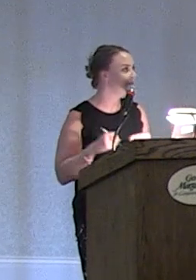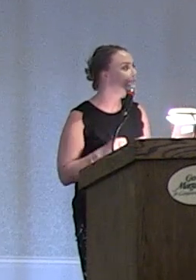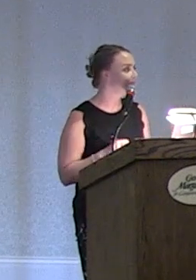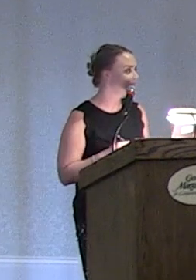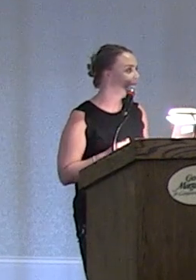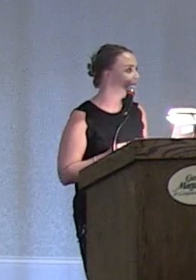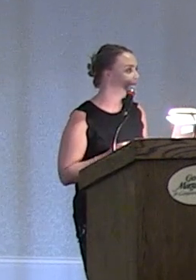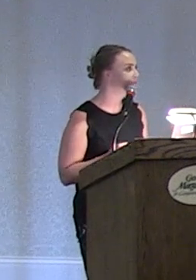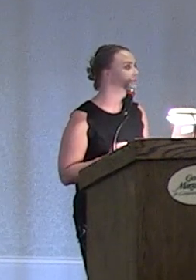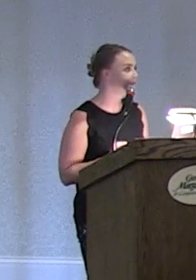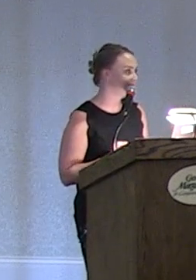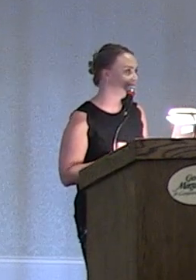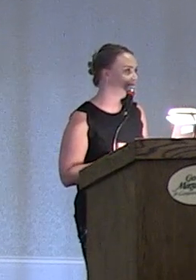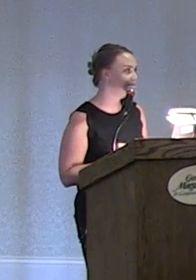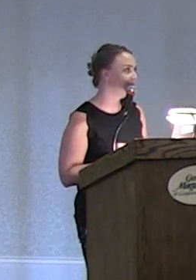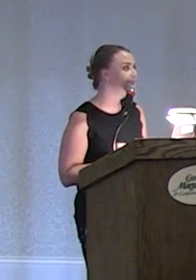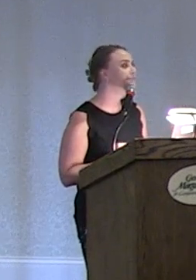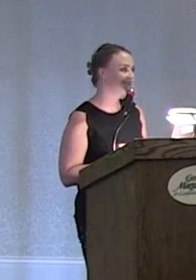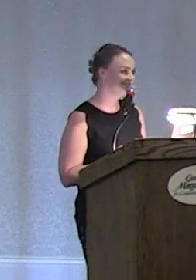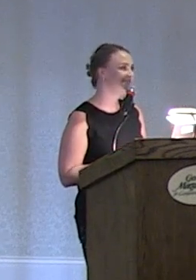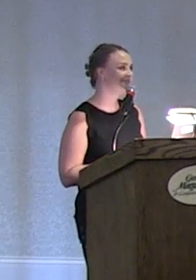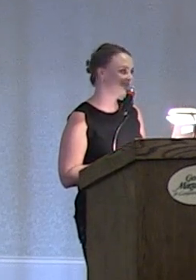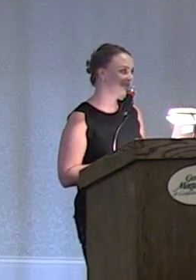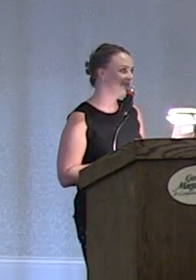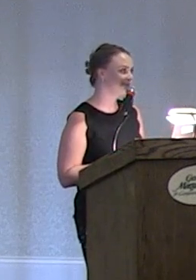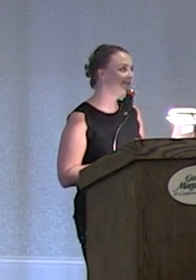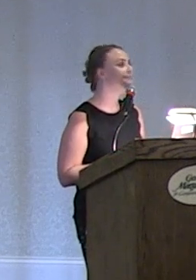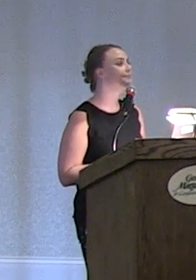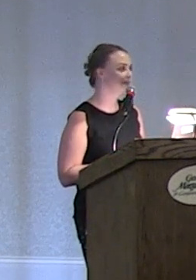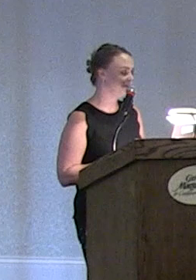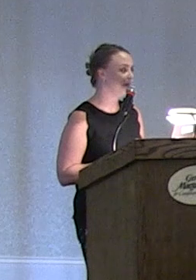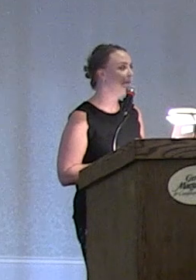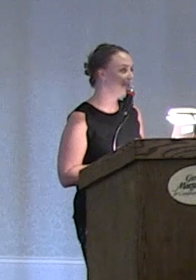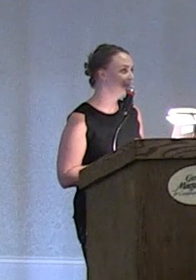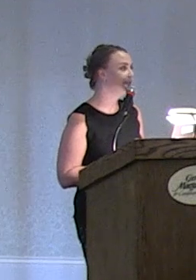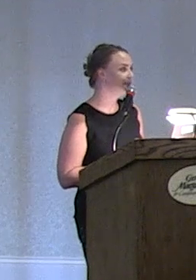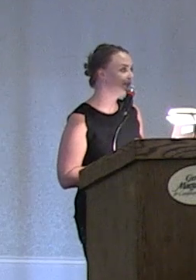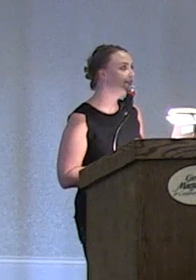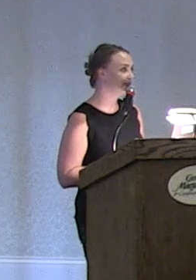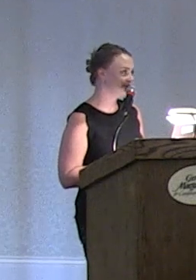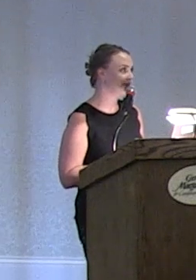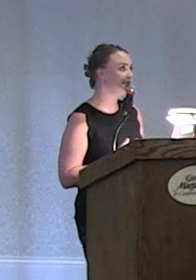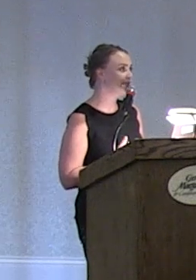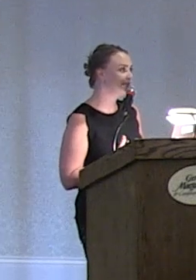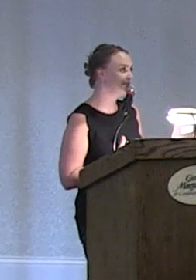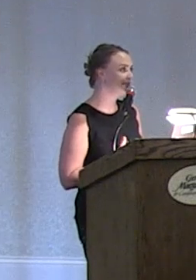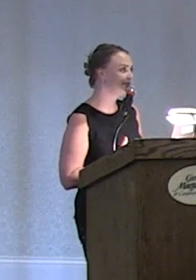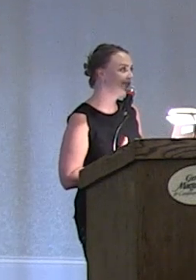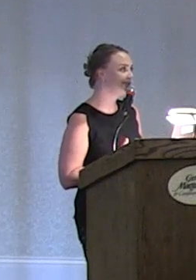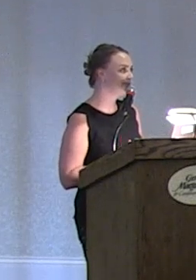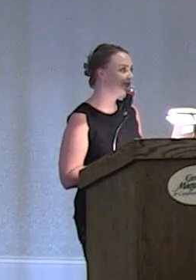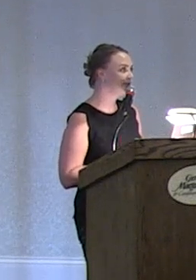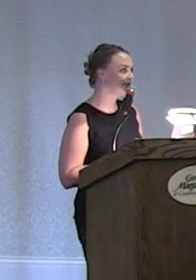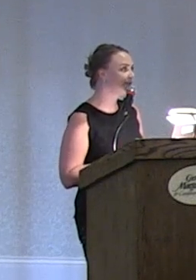there yep yes ma'am